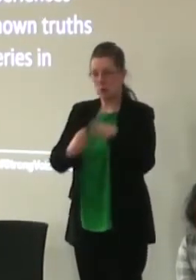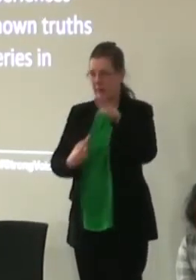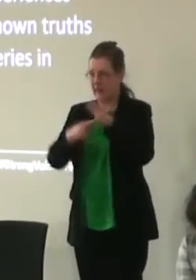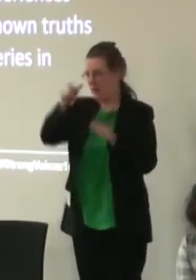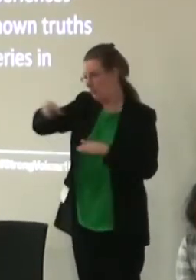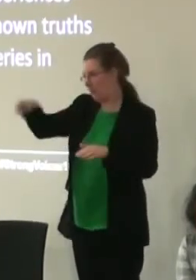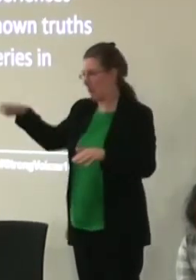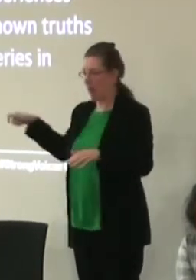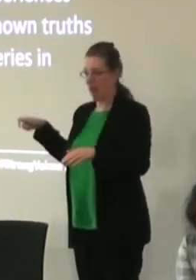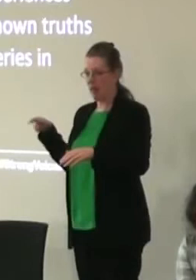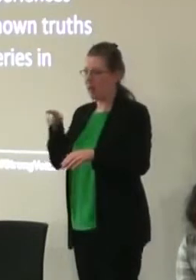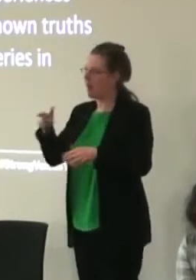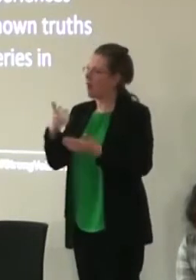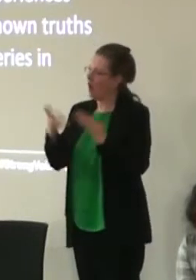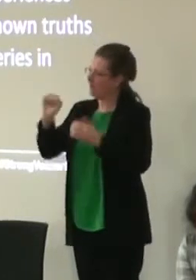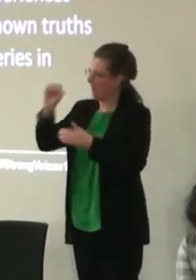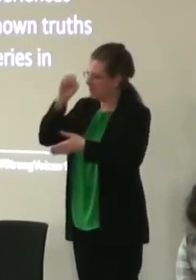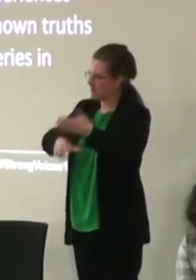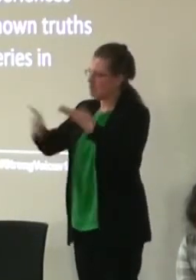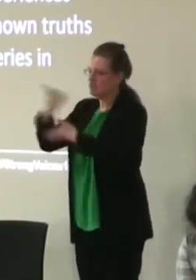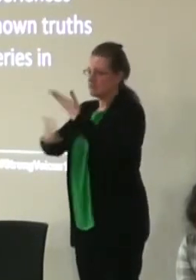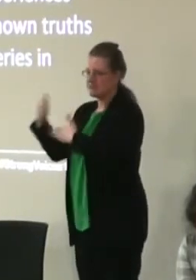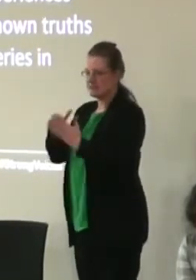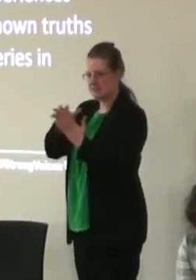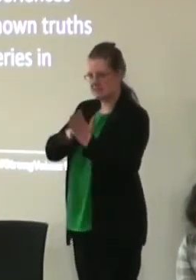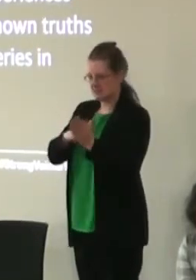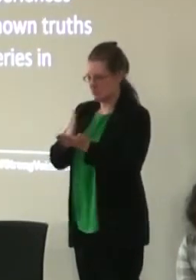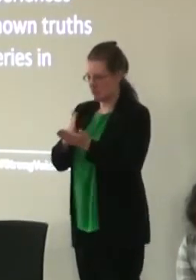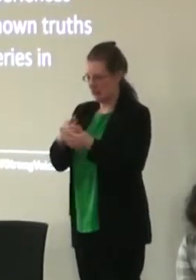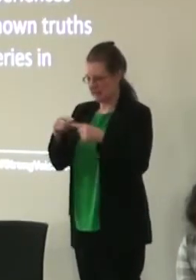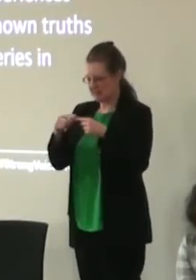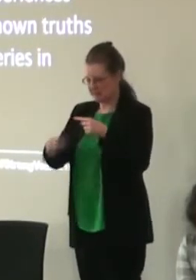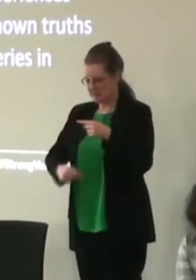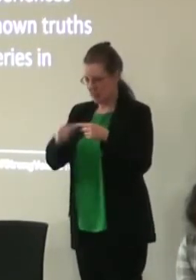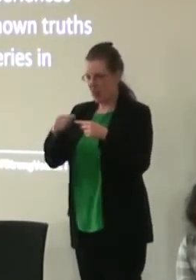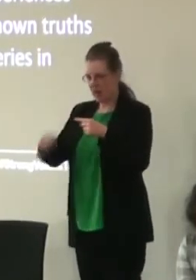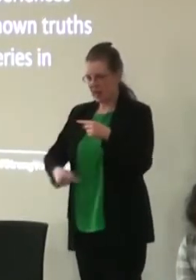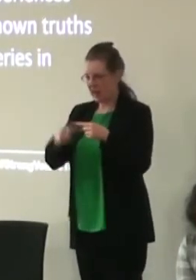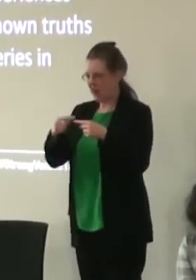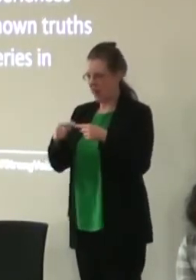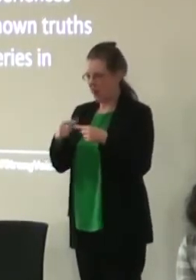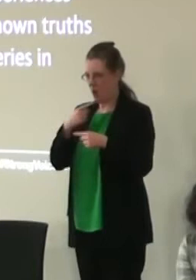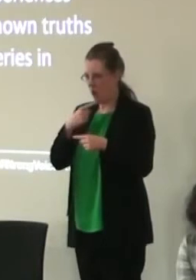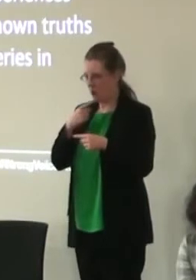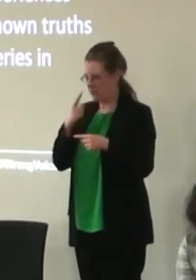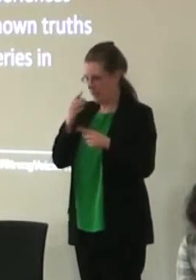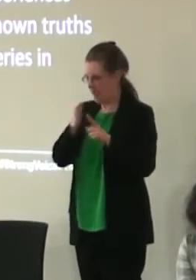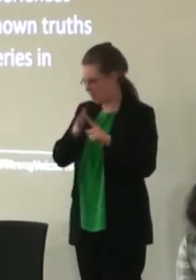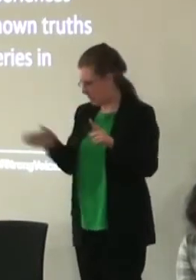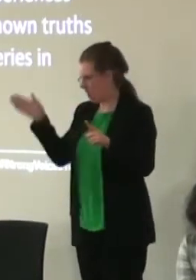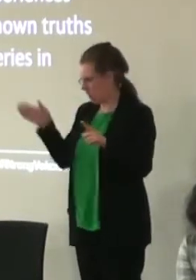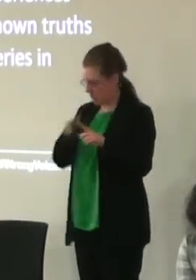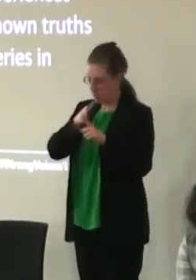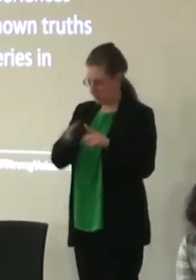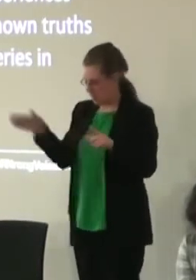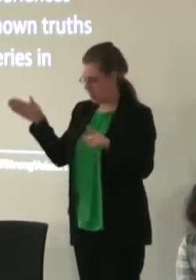anecdotal. But it was addressing precisely that, this kind of cyclical nature and the way the pendulum swings from one extreme to the other and